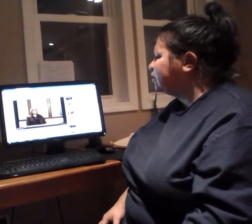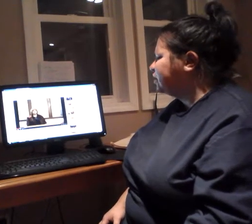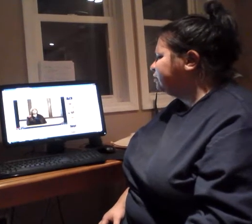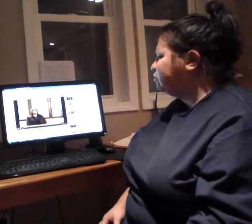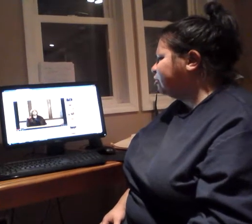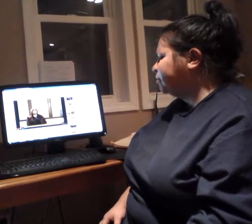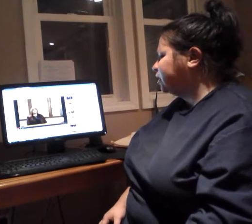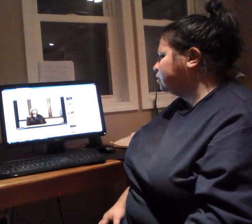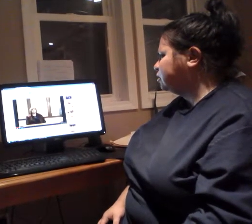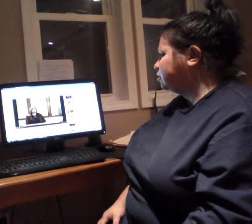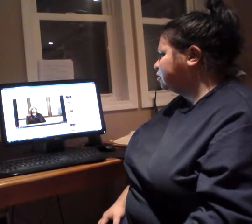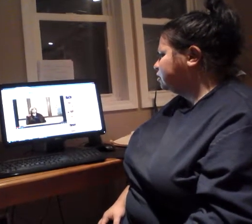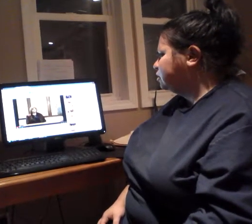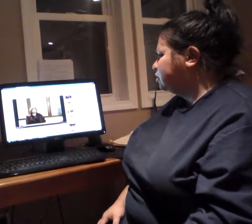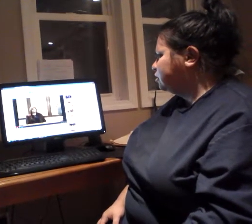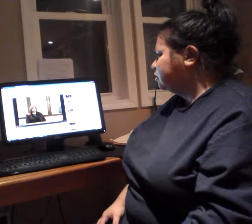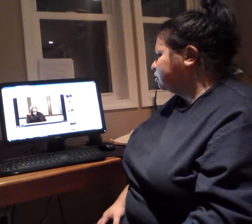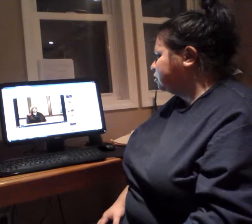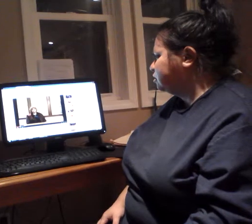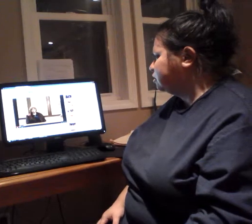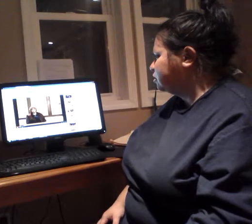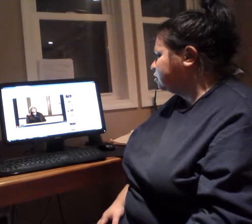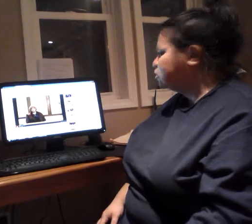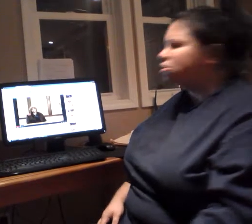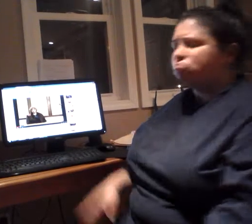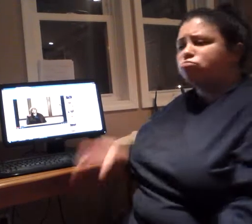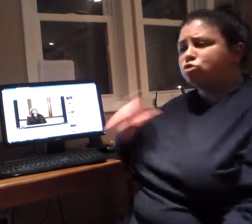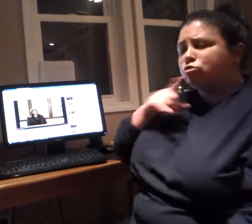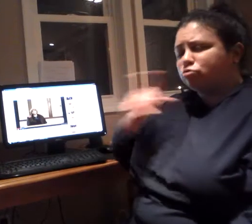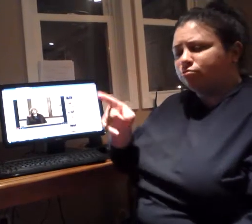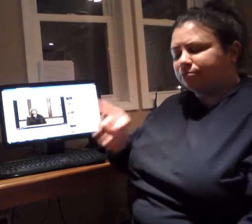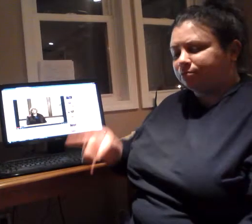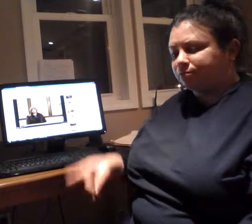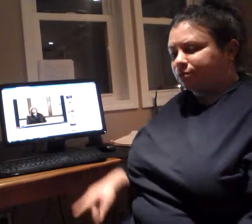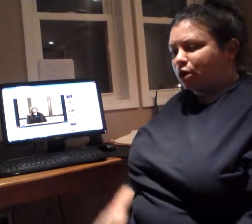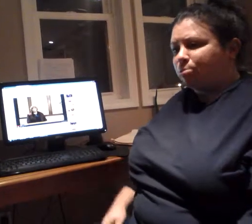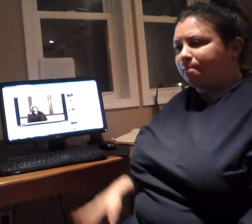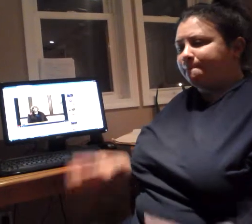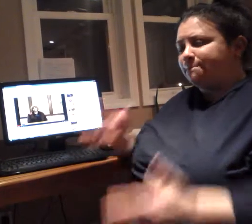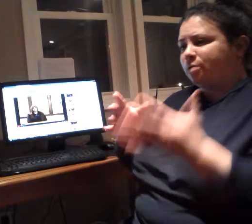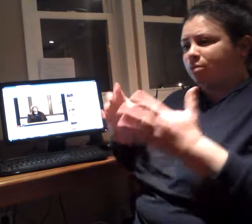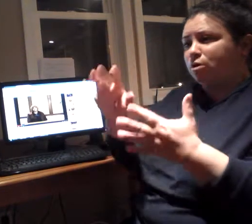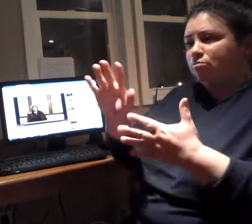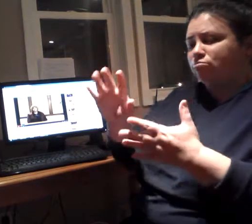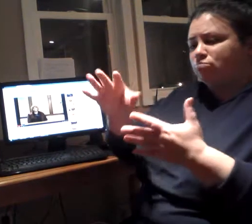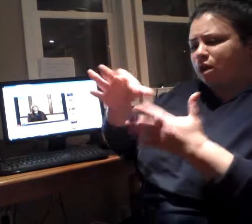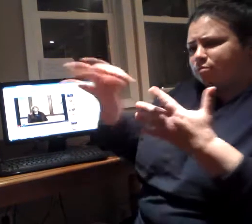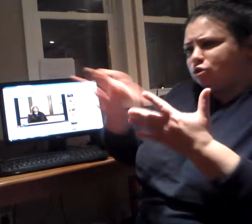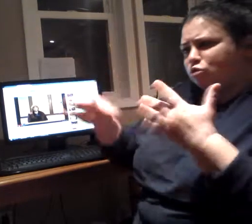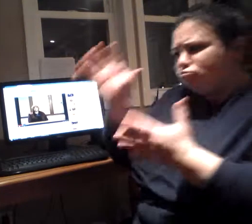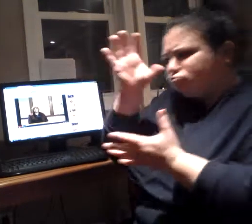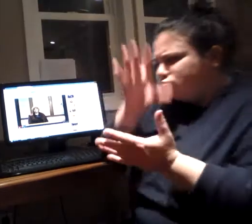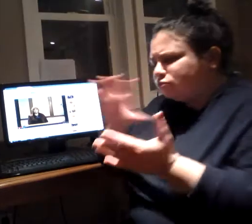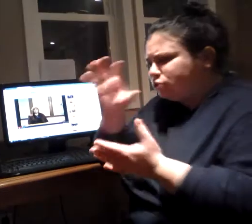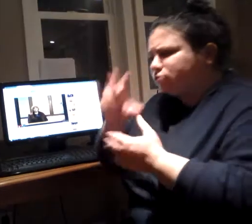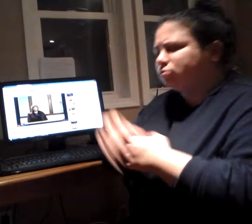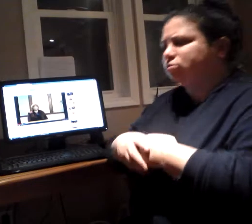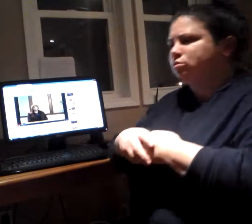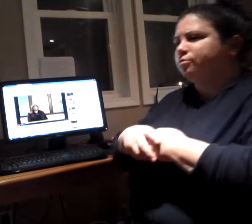can you help me sure I mean we could look at some different options are there um have you ever taken